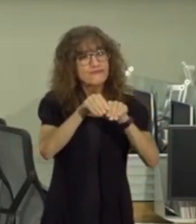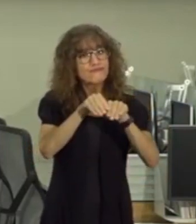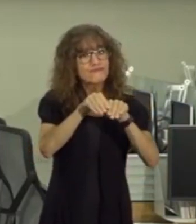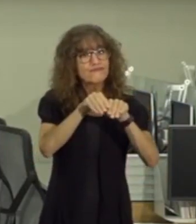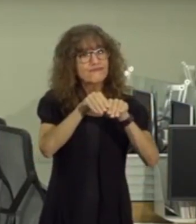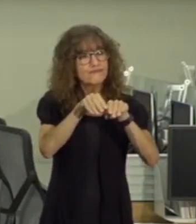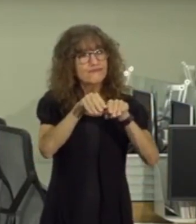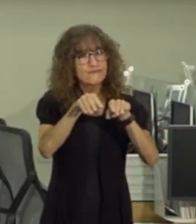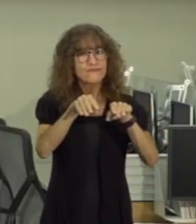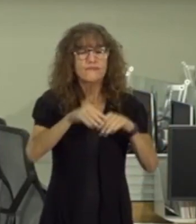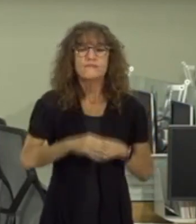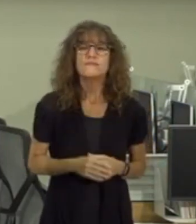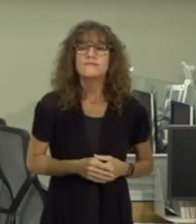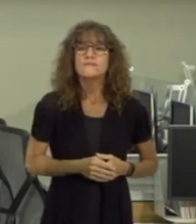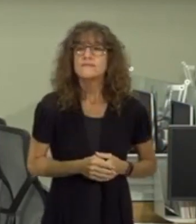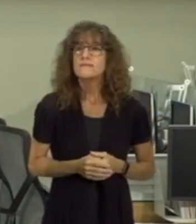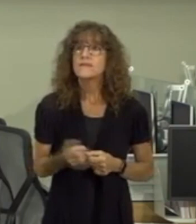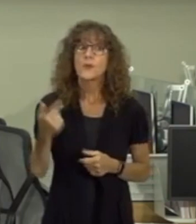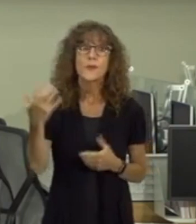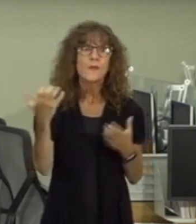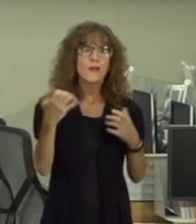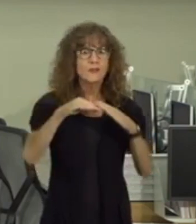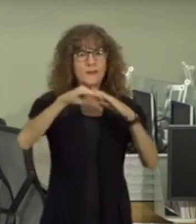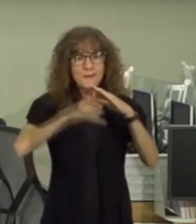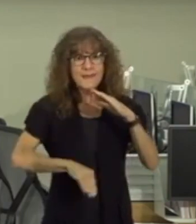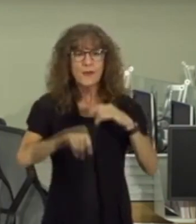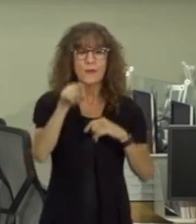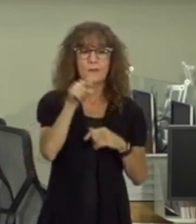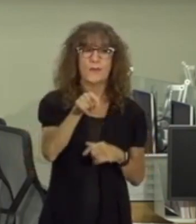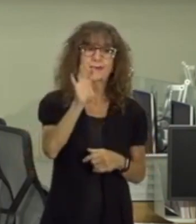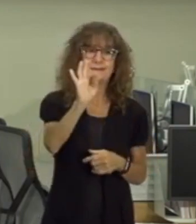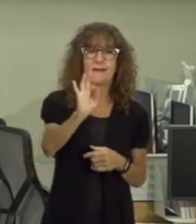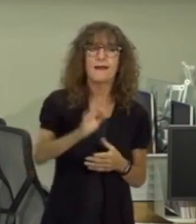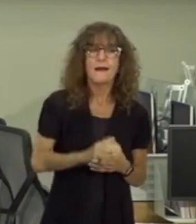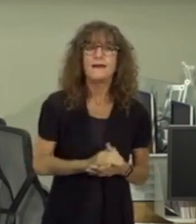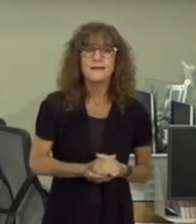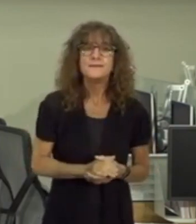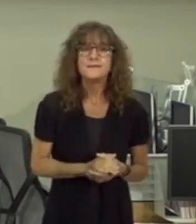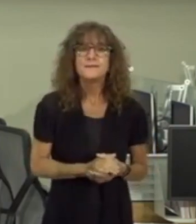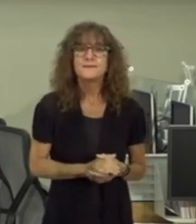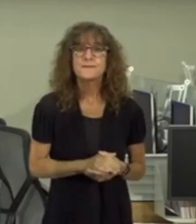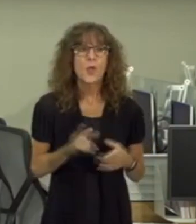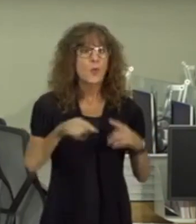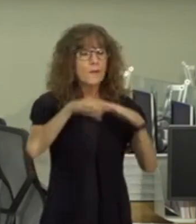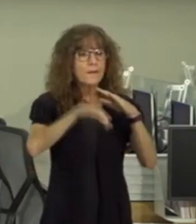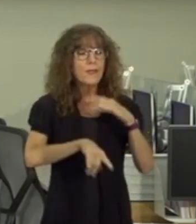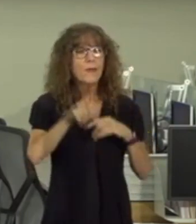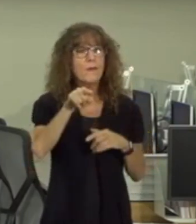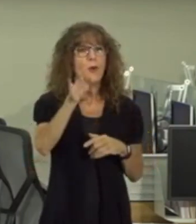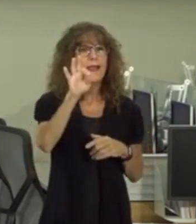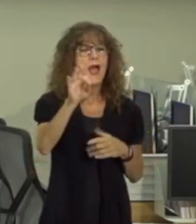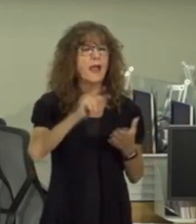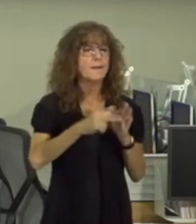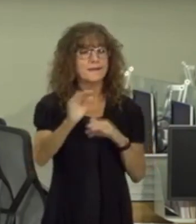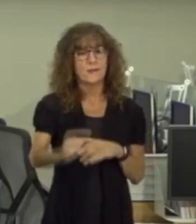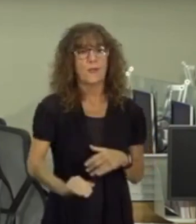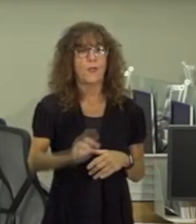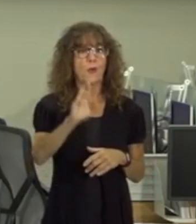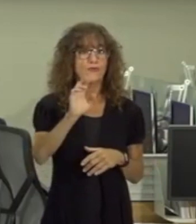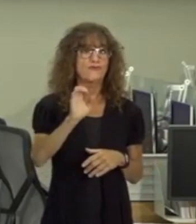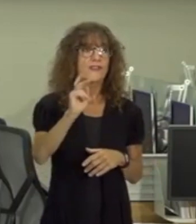we want to be below 0.9 when you're below 0.9 you're at low risk